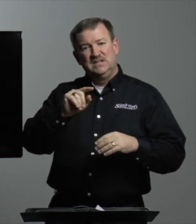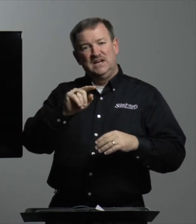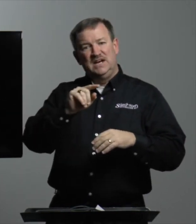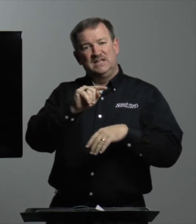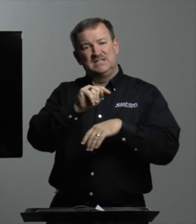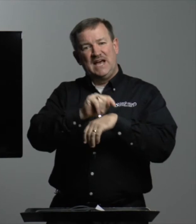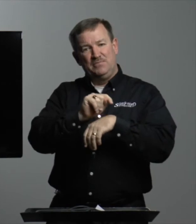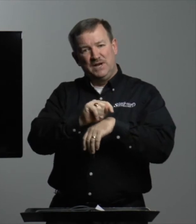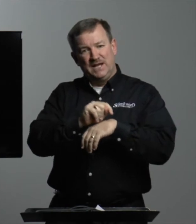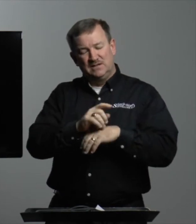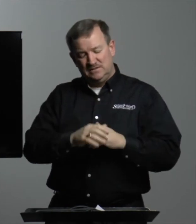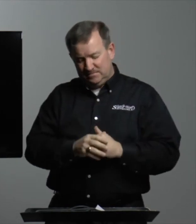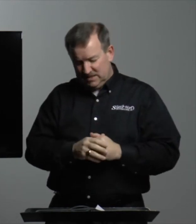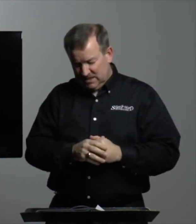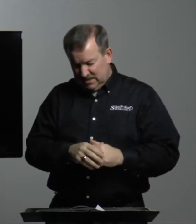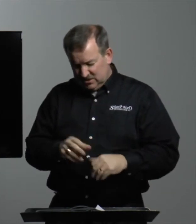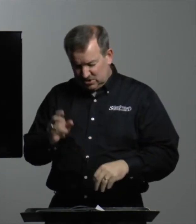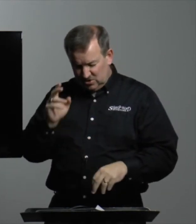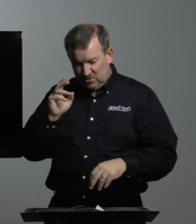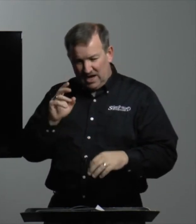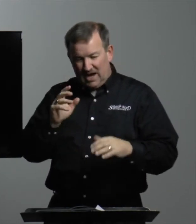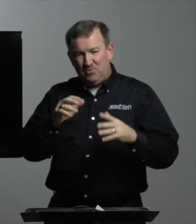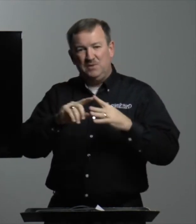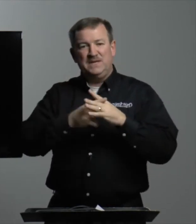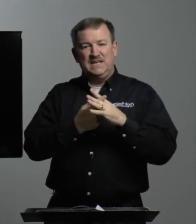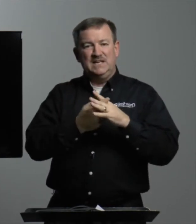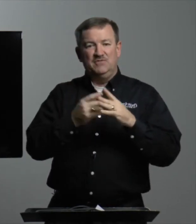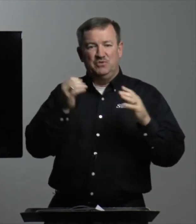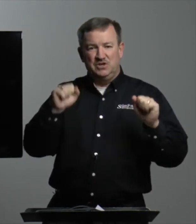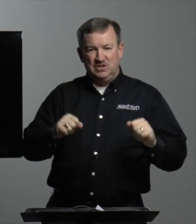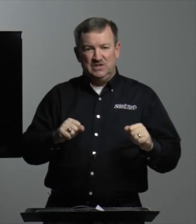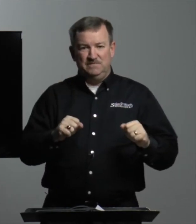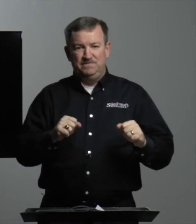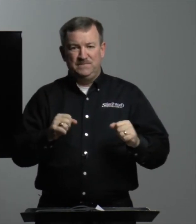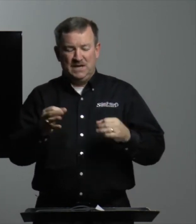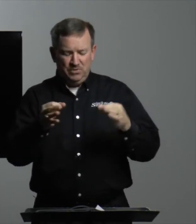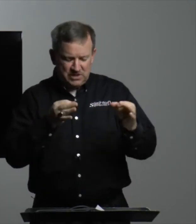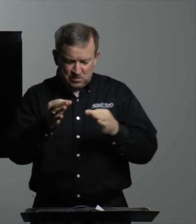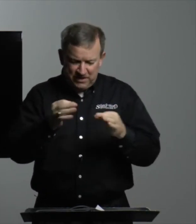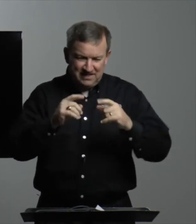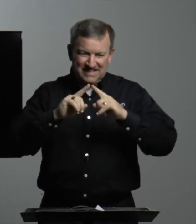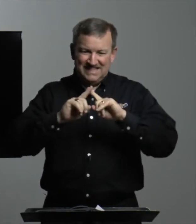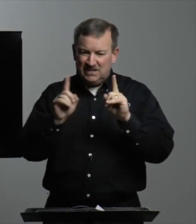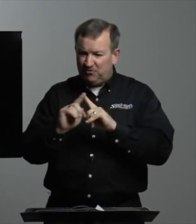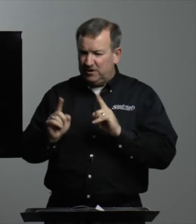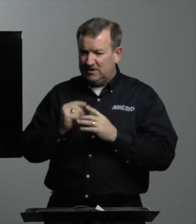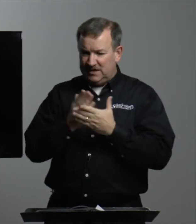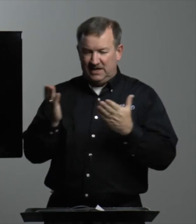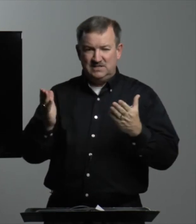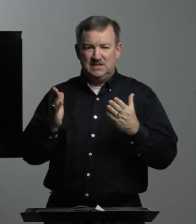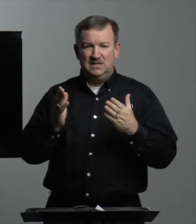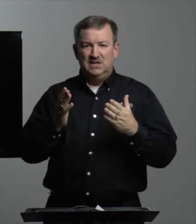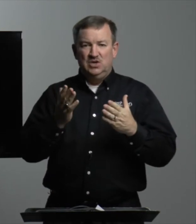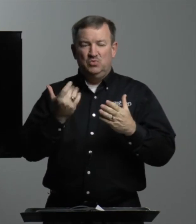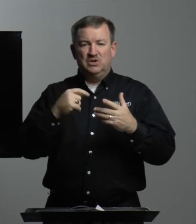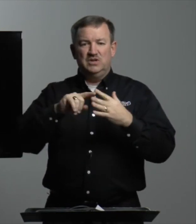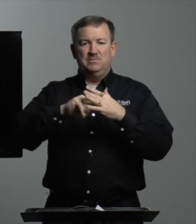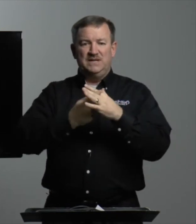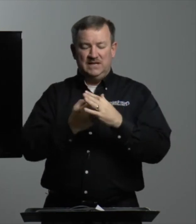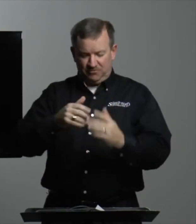tabernacle. So I want to begin, if we could, I want to explain the different things. And we're going to begin